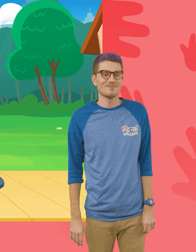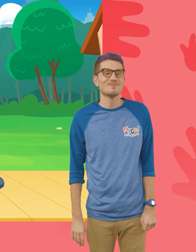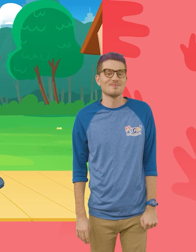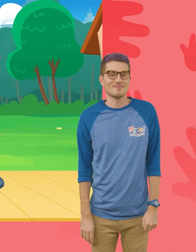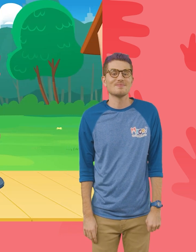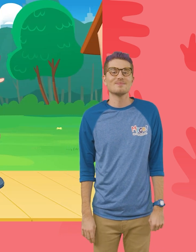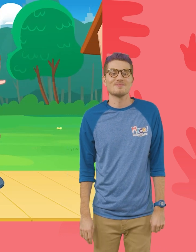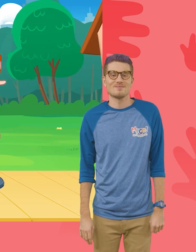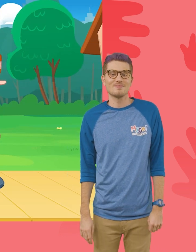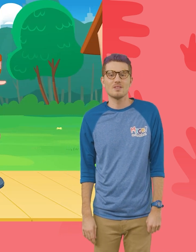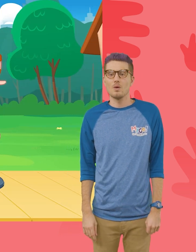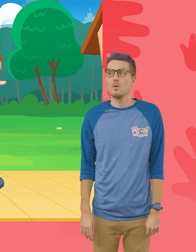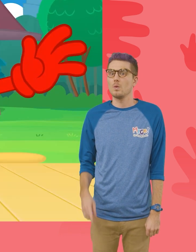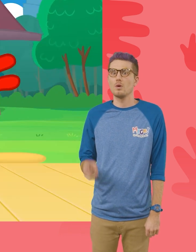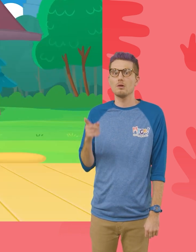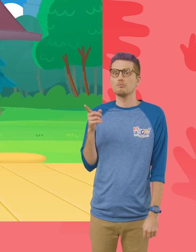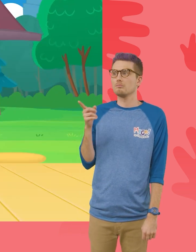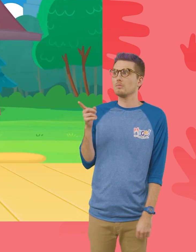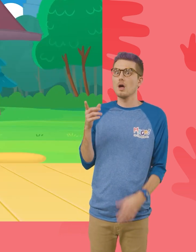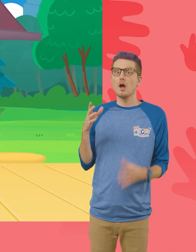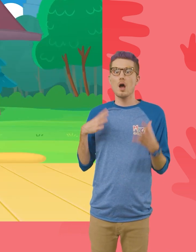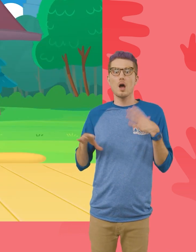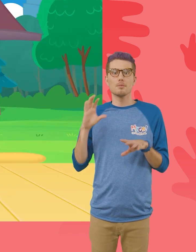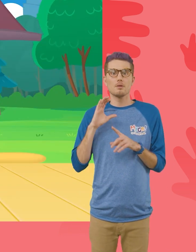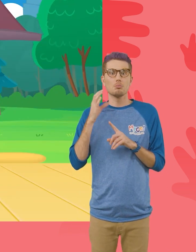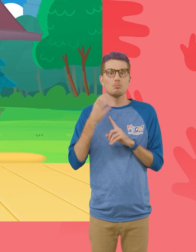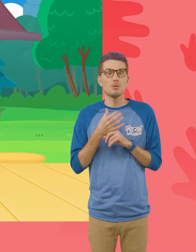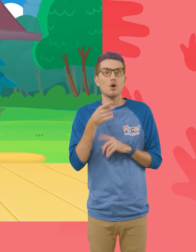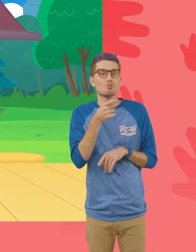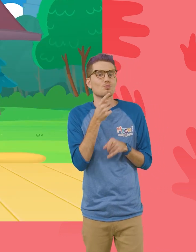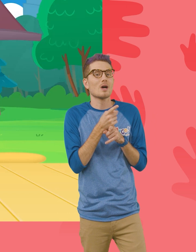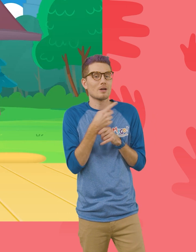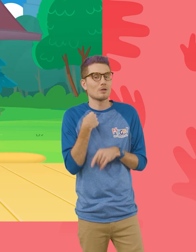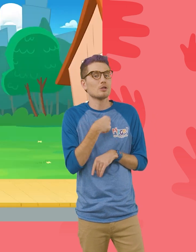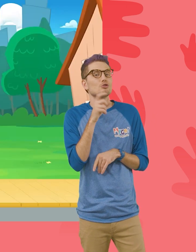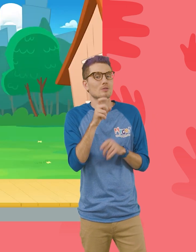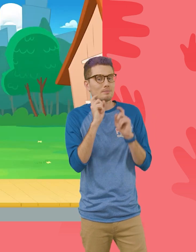Costume! Costume! You're right! We should give the police officer a costume, too!